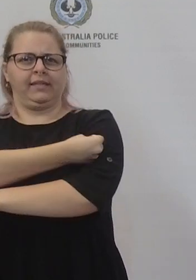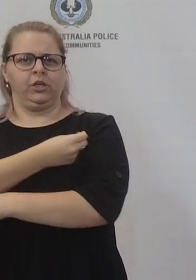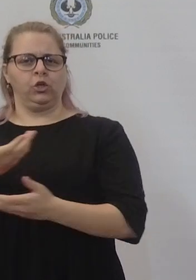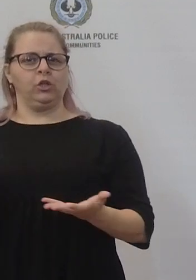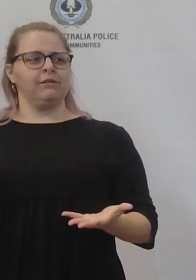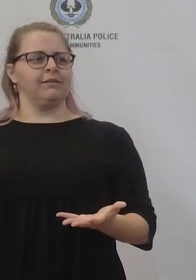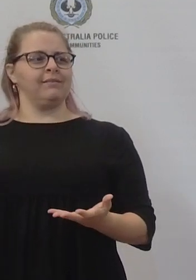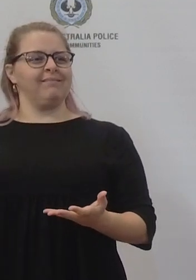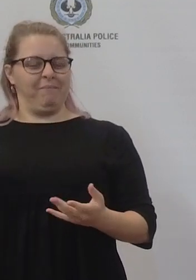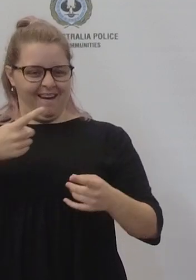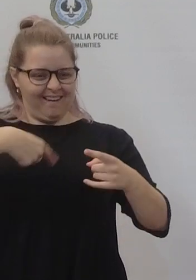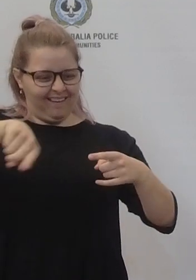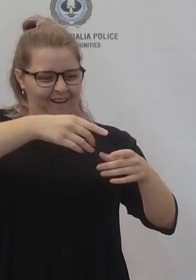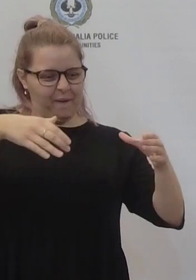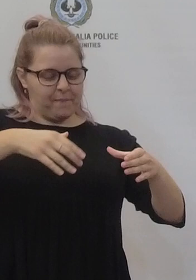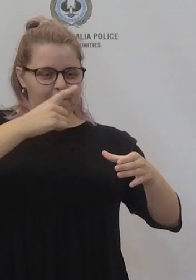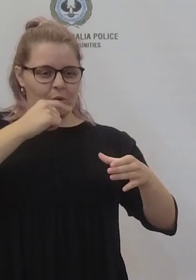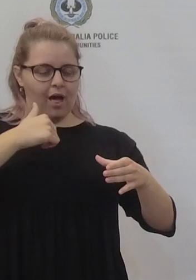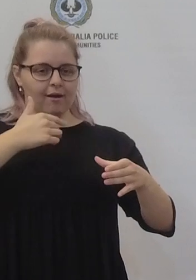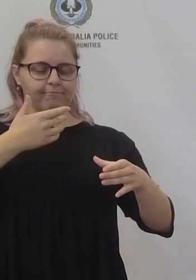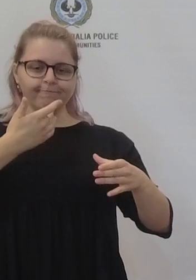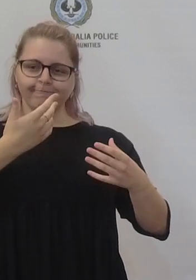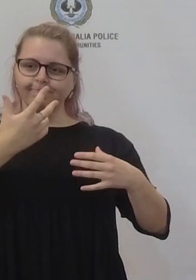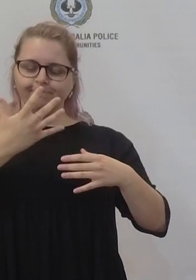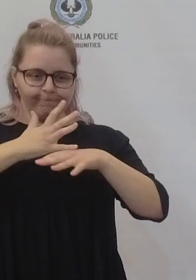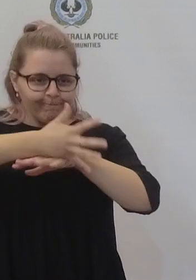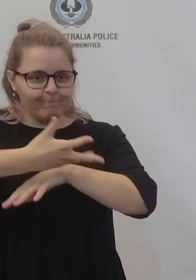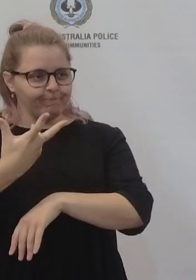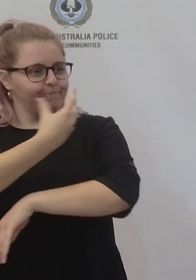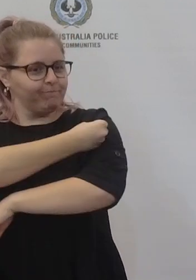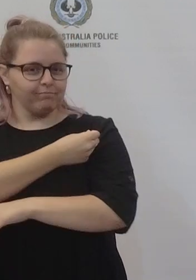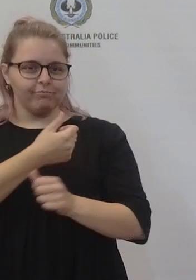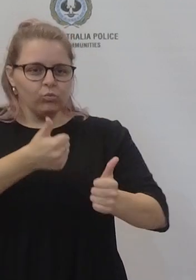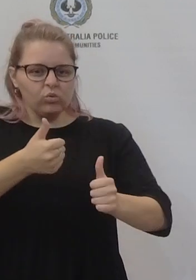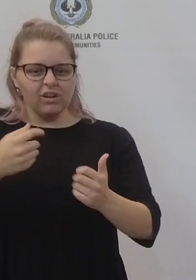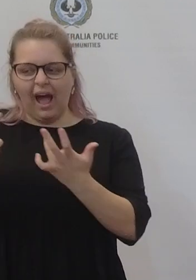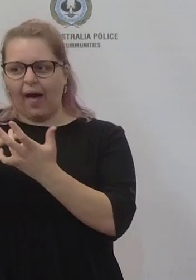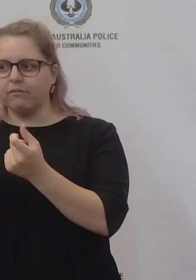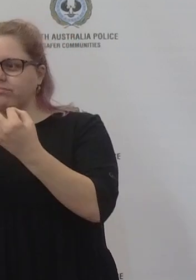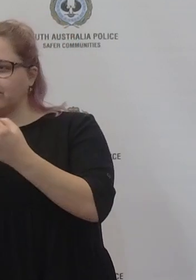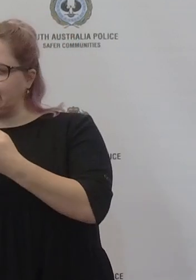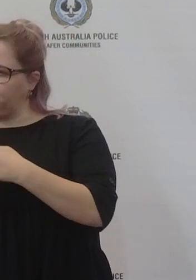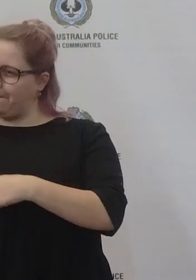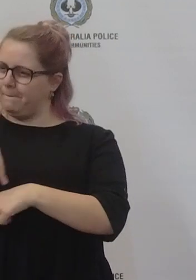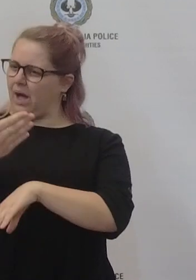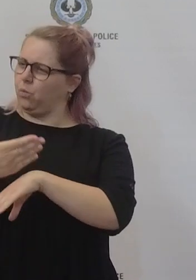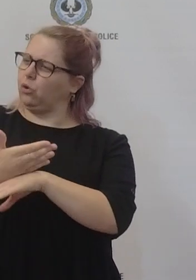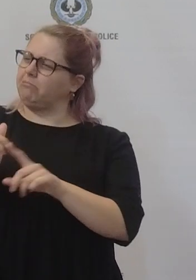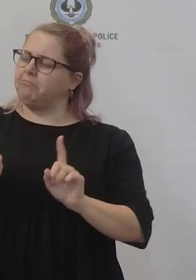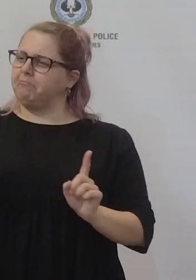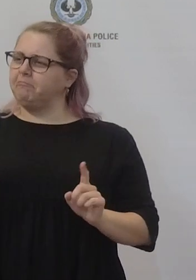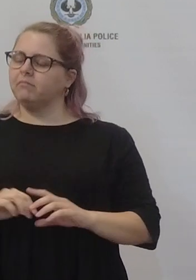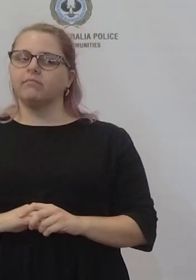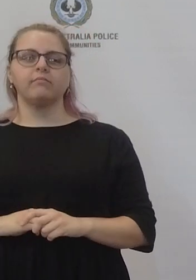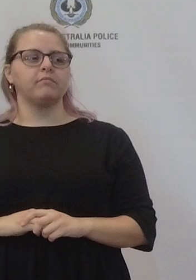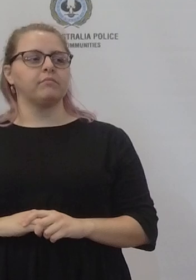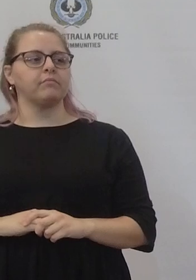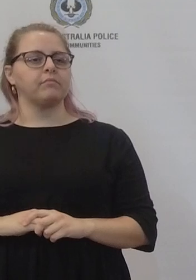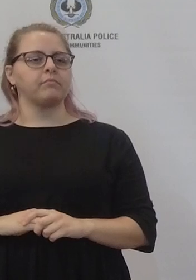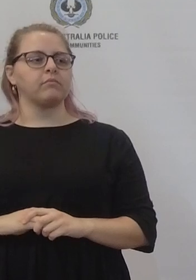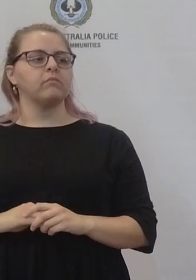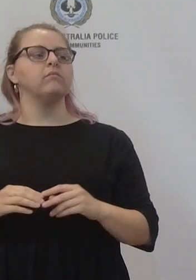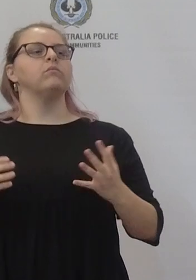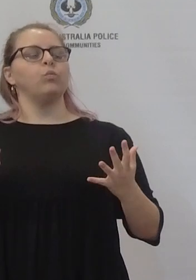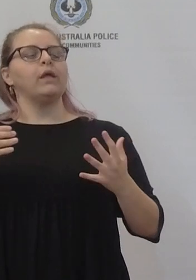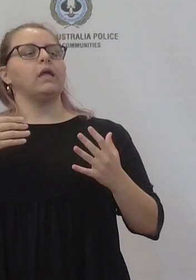actually gone and got the jabs as you've requested? Well people who are vaccinated and comply with the requirements under a management direction that will replace the